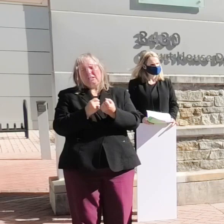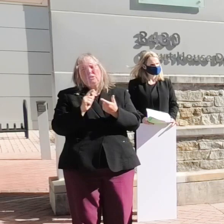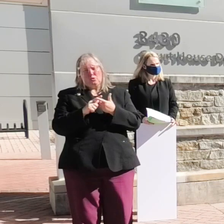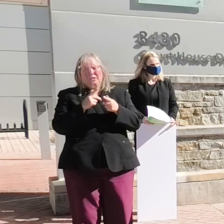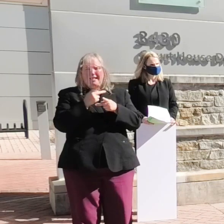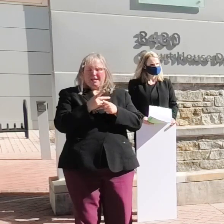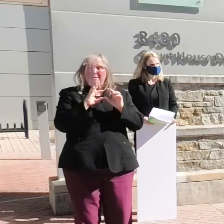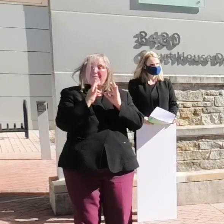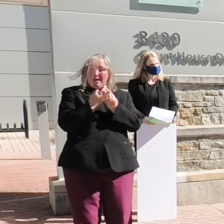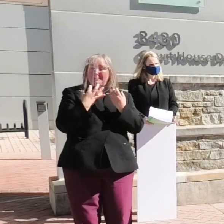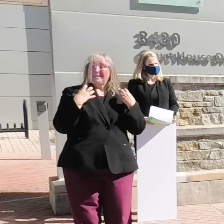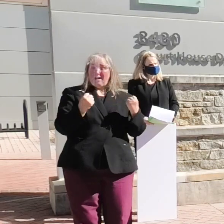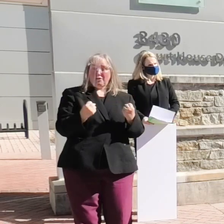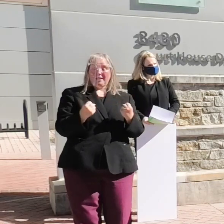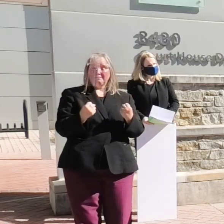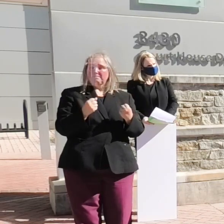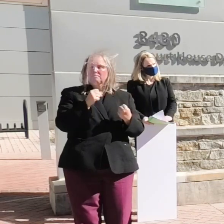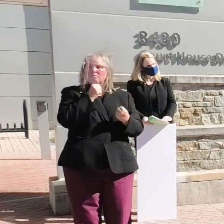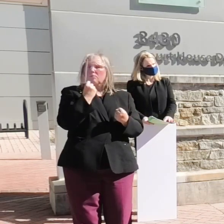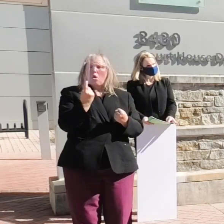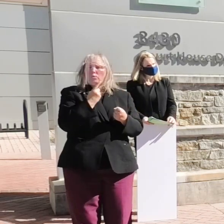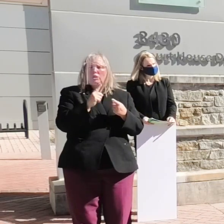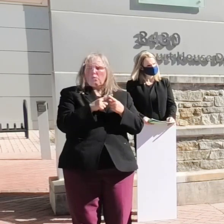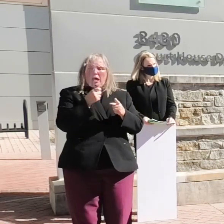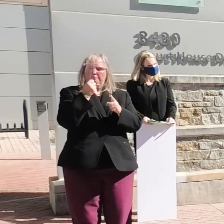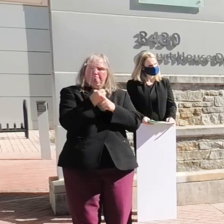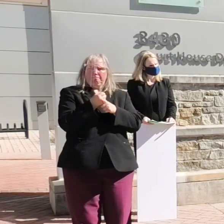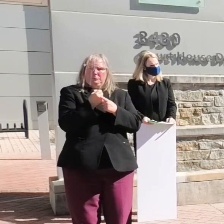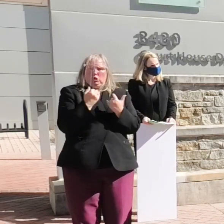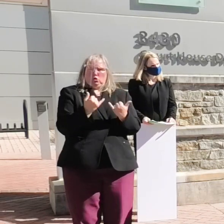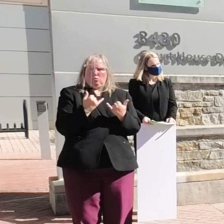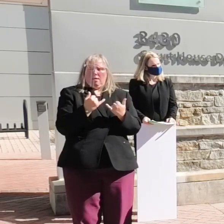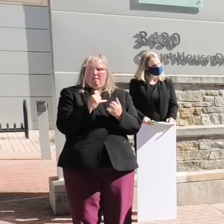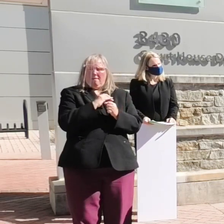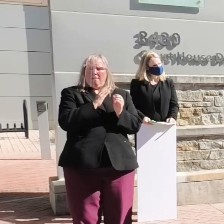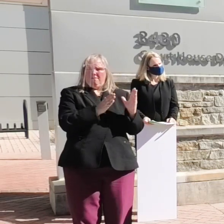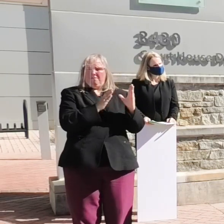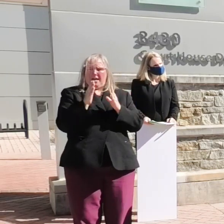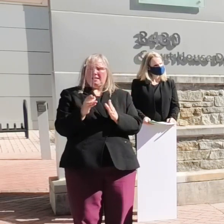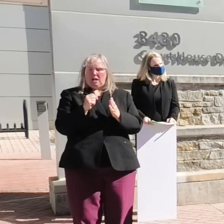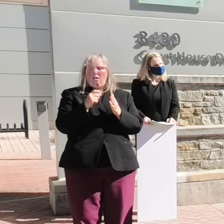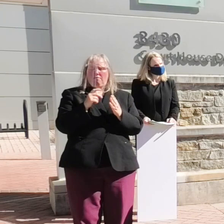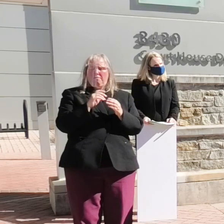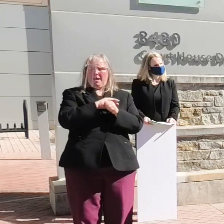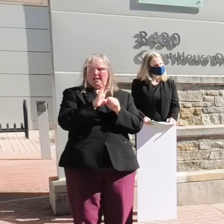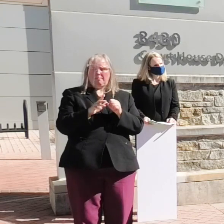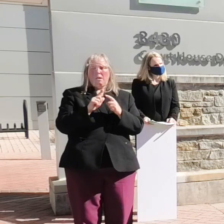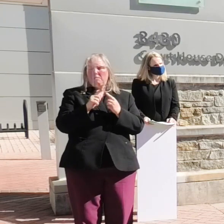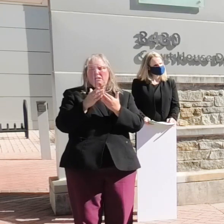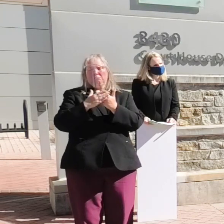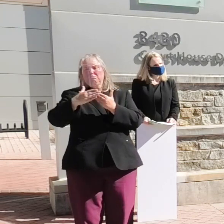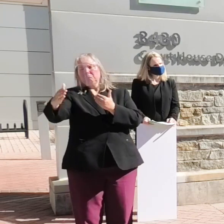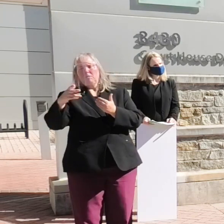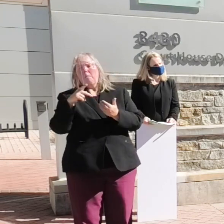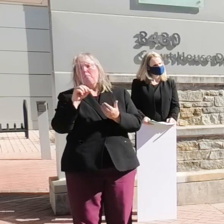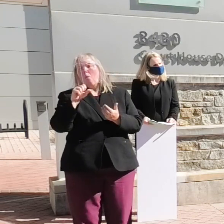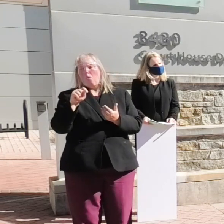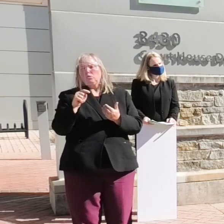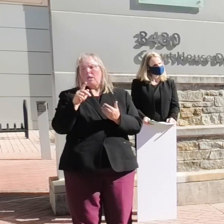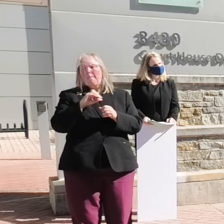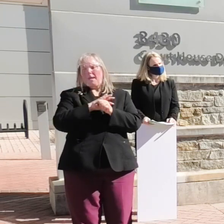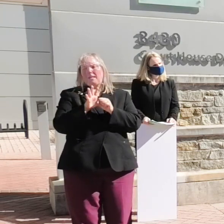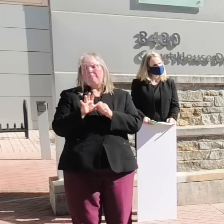families healthy not just during the acute phase of the pandemic but post pandemic as well by